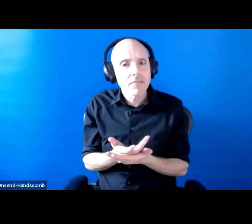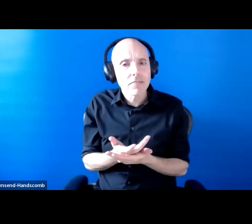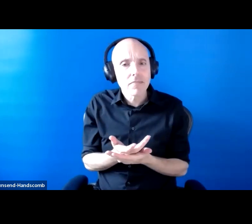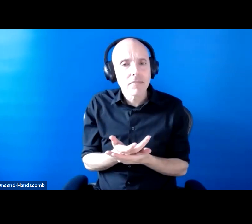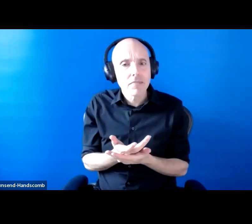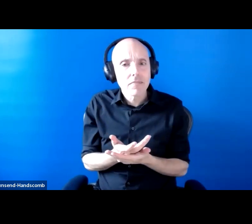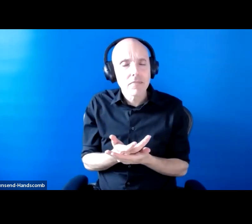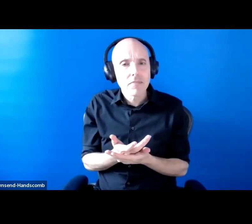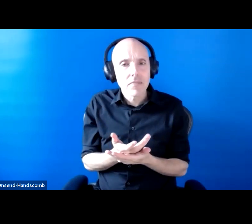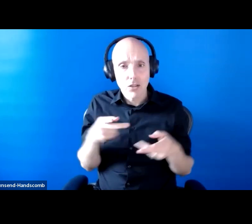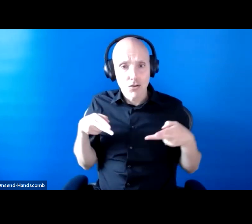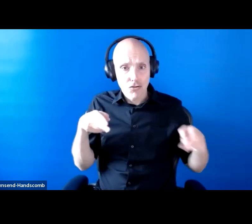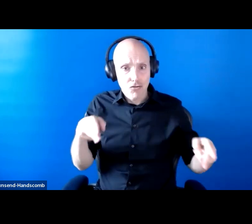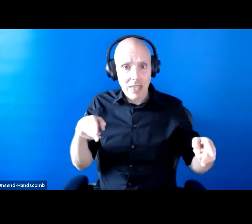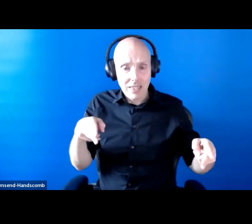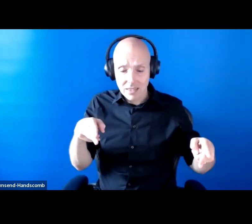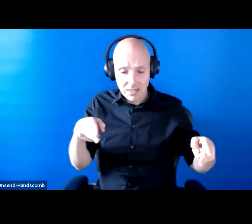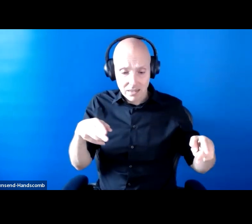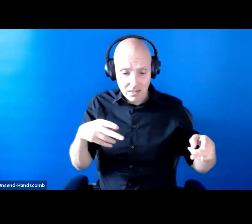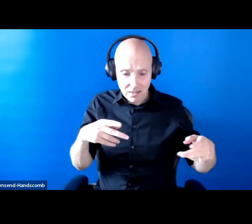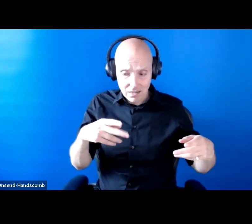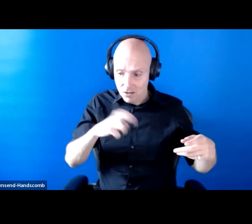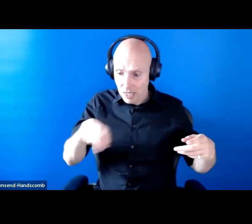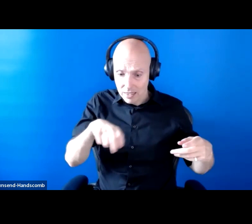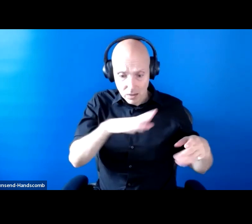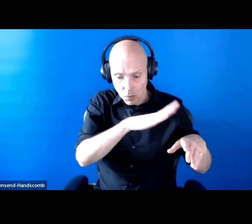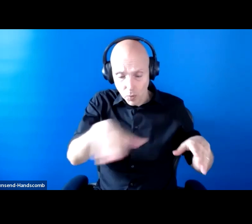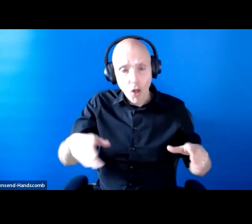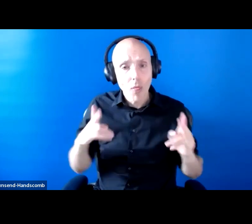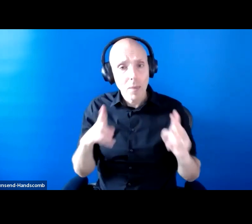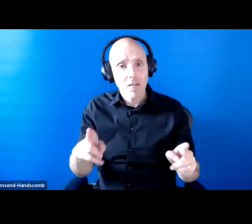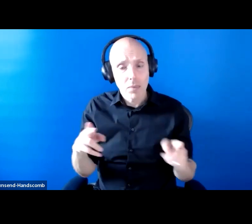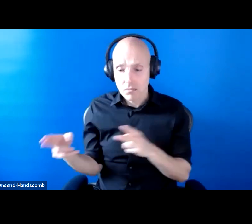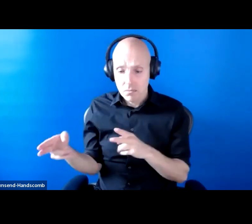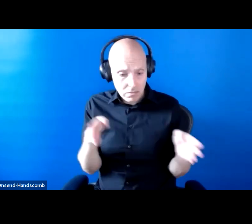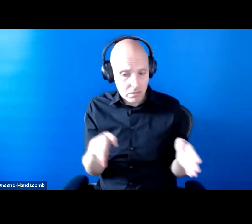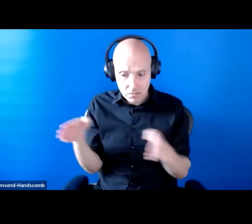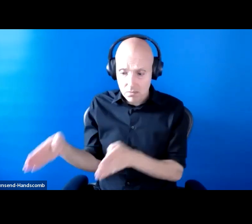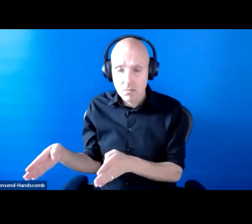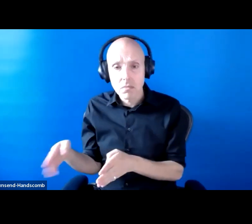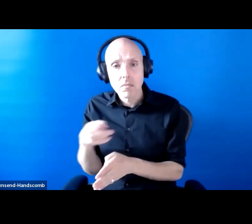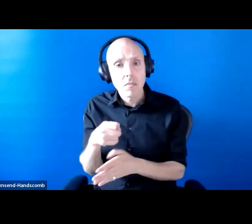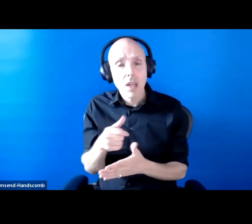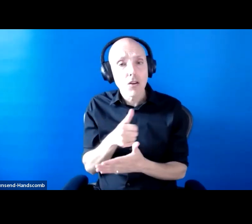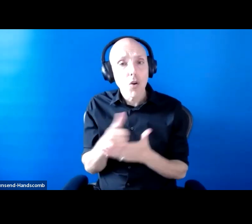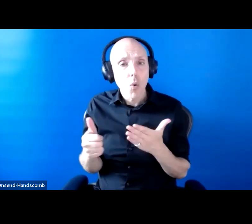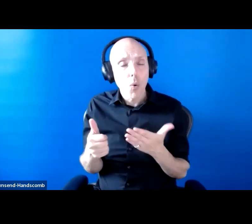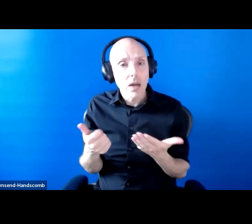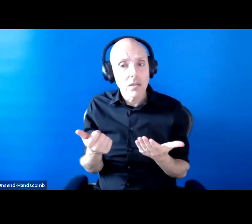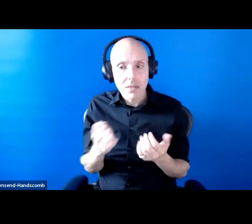street street furniture tables and chairs were across the pavements, not always allowing space for